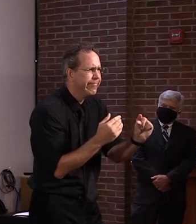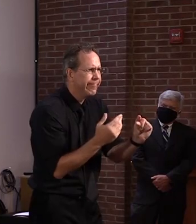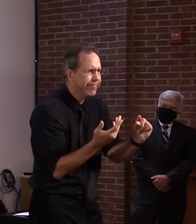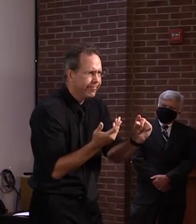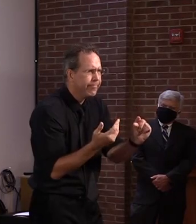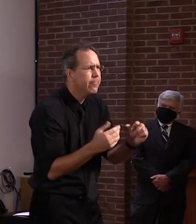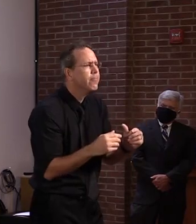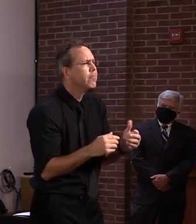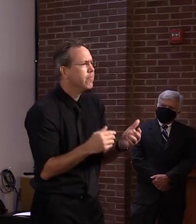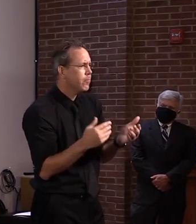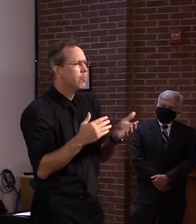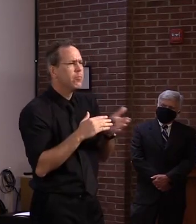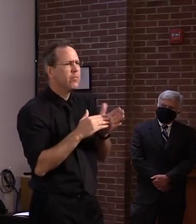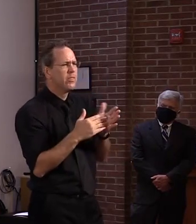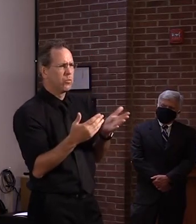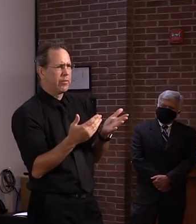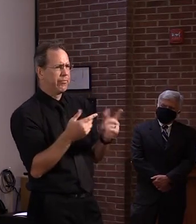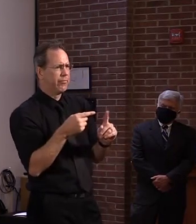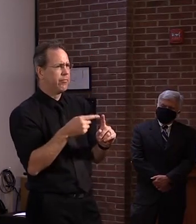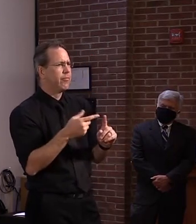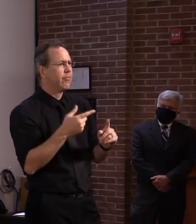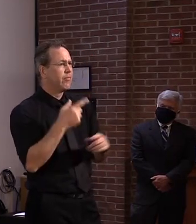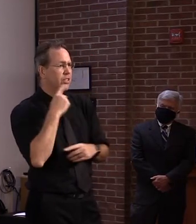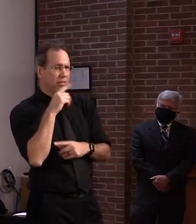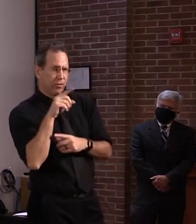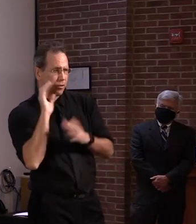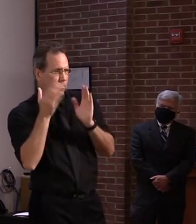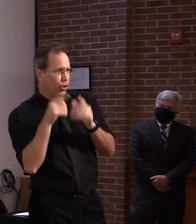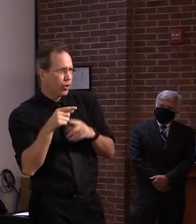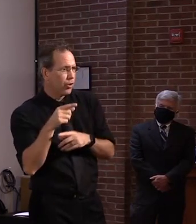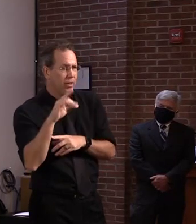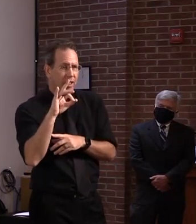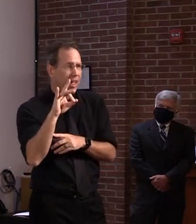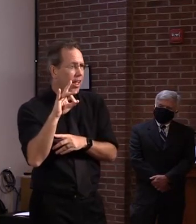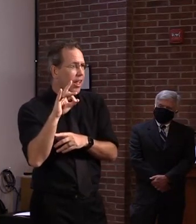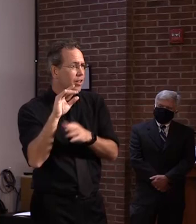those two numbers, 12 minus 8, which is 4%.